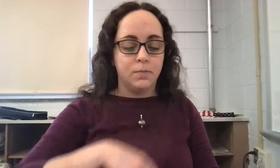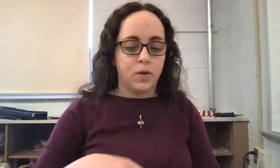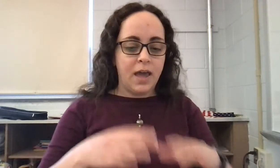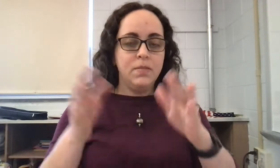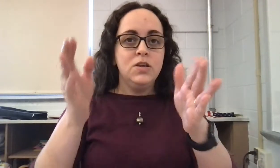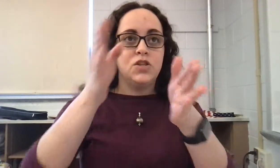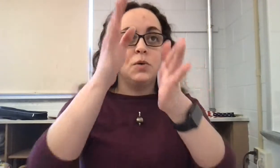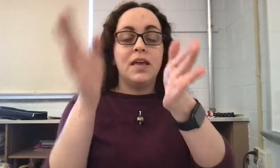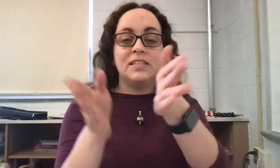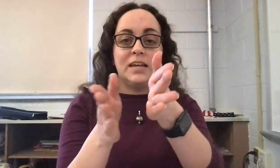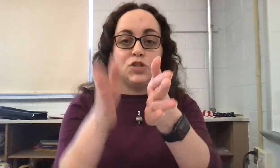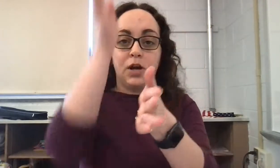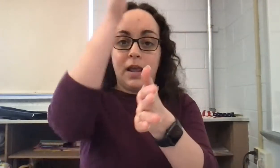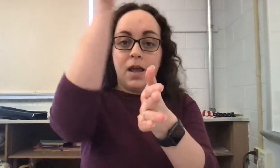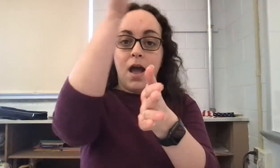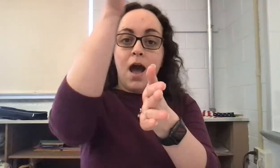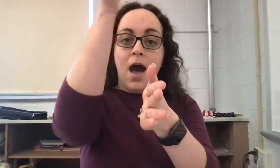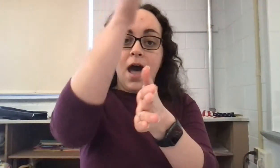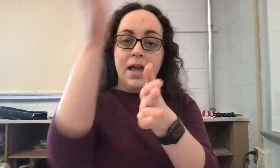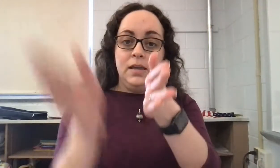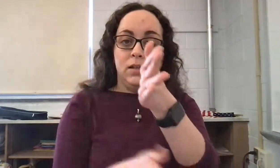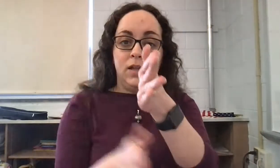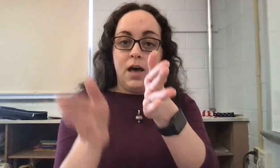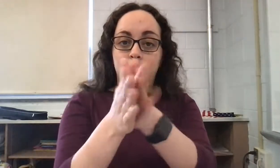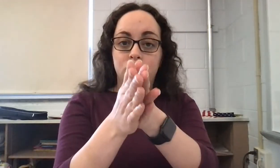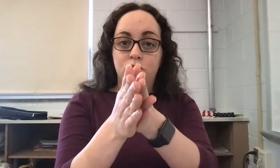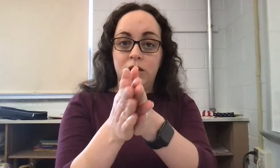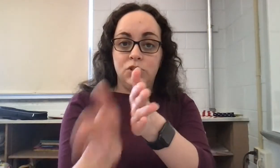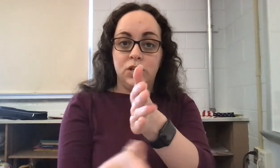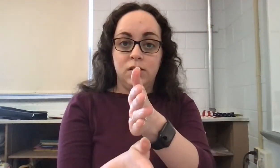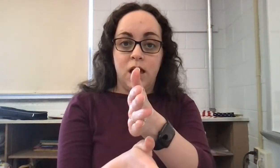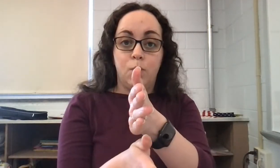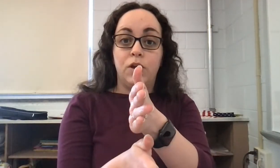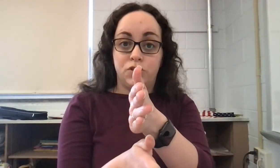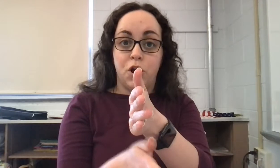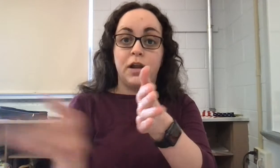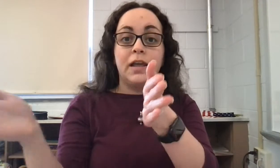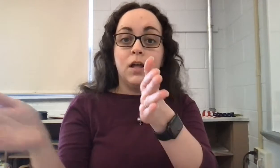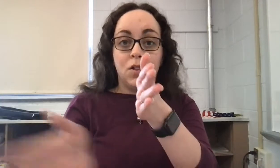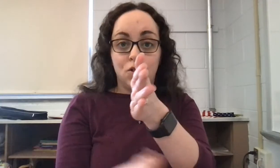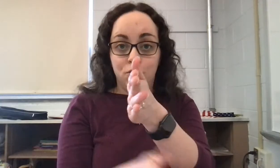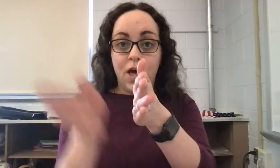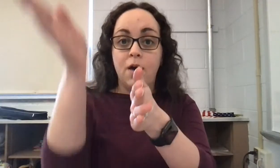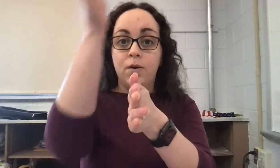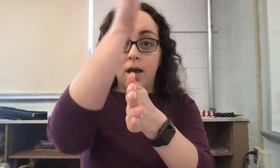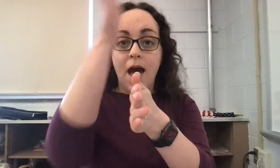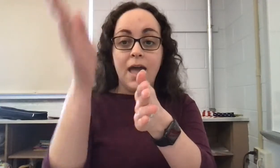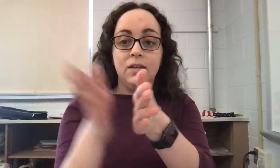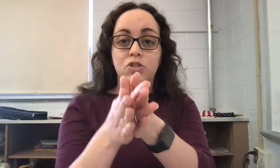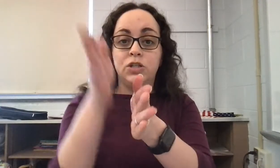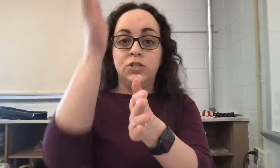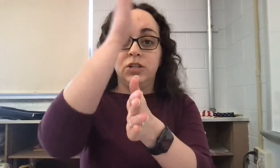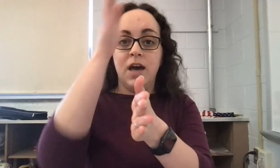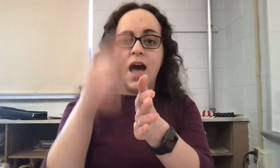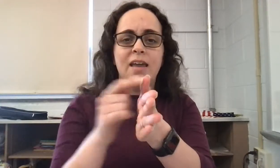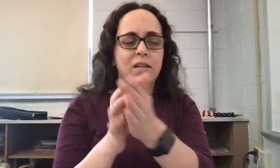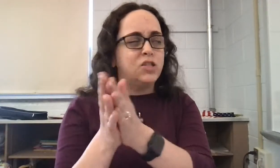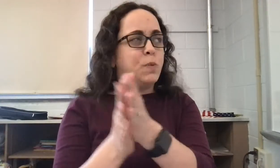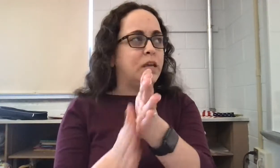okay so instead of starting high low chicka chicka low we're starting low high chicka chicka high let's speak it